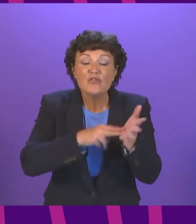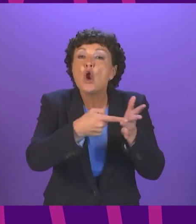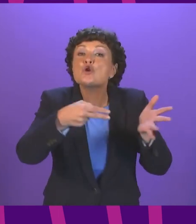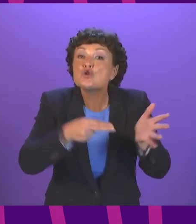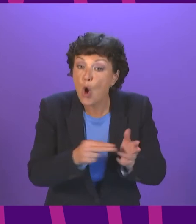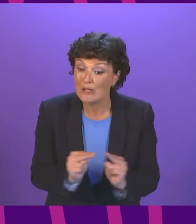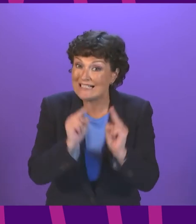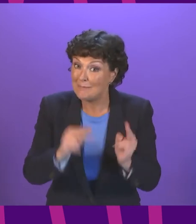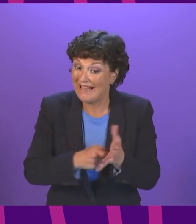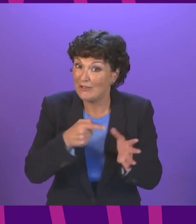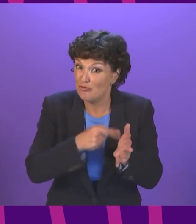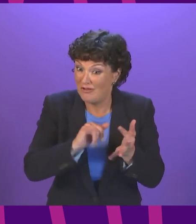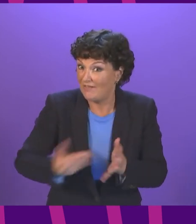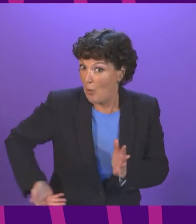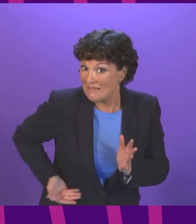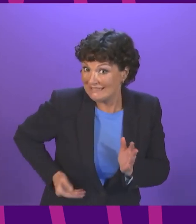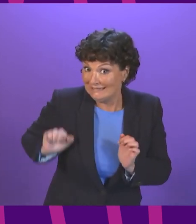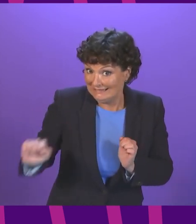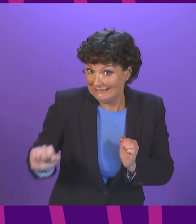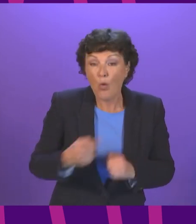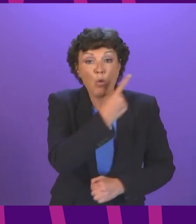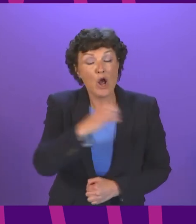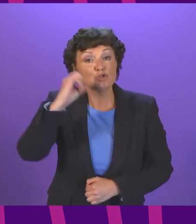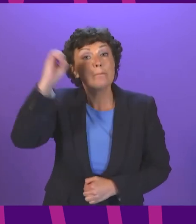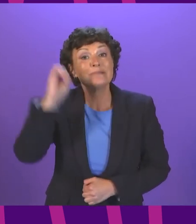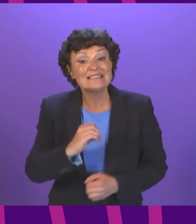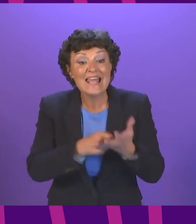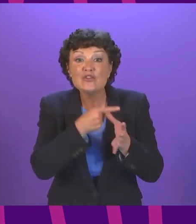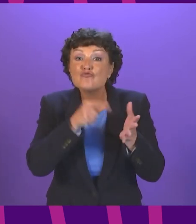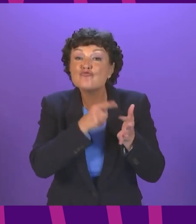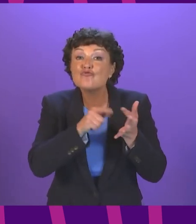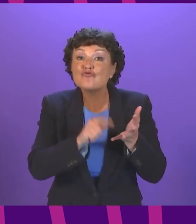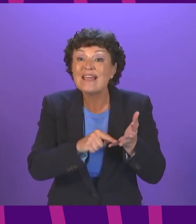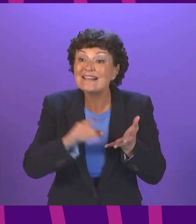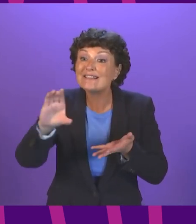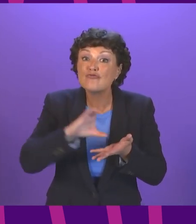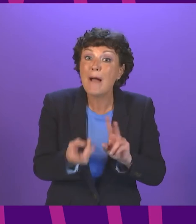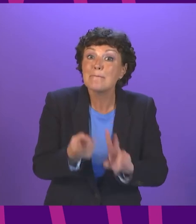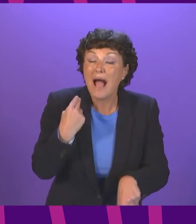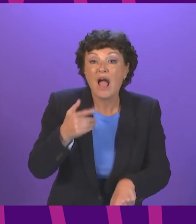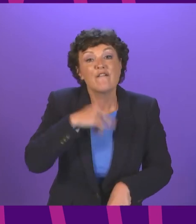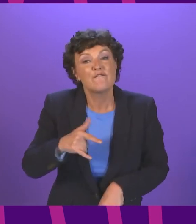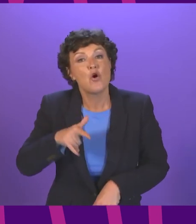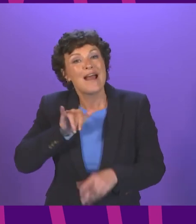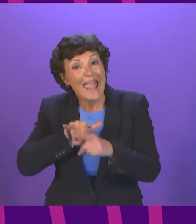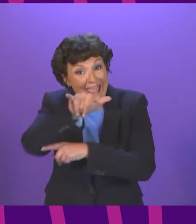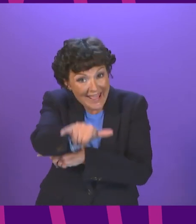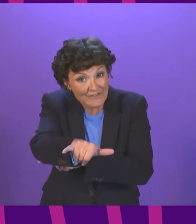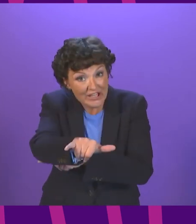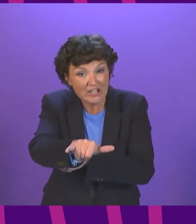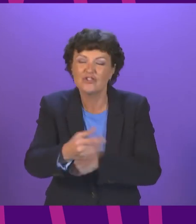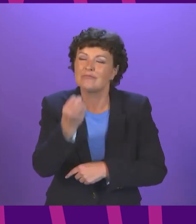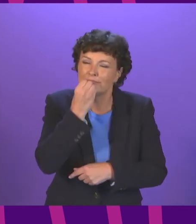in the UK 100% rates relief will continue for the retail, leisure, aviation and hospitality sectors for the